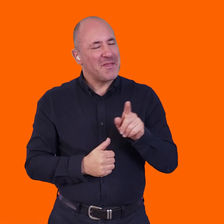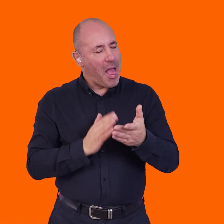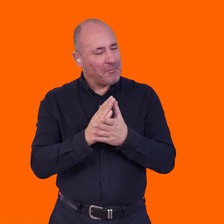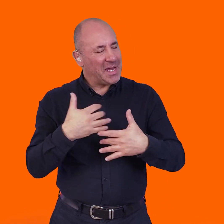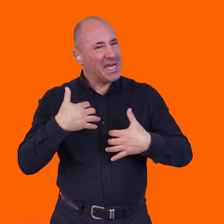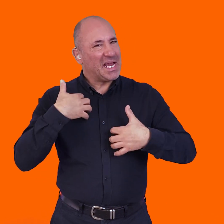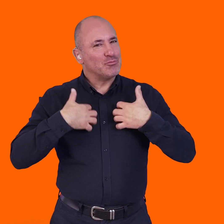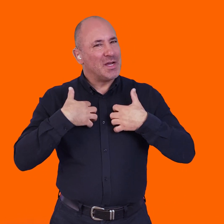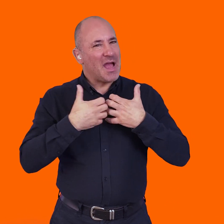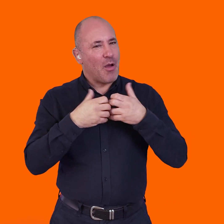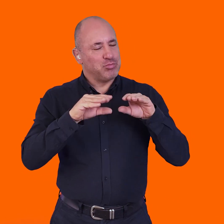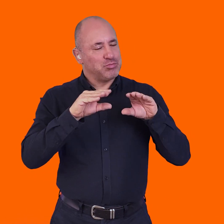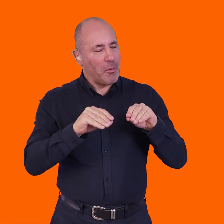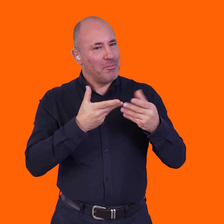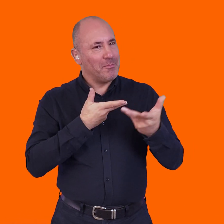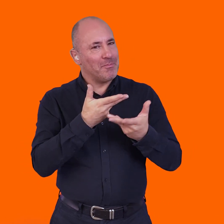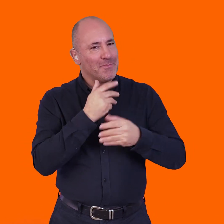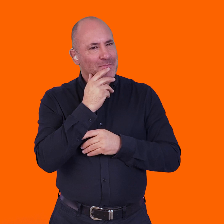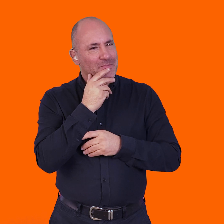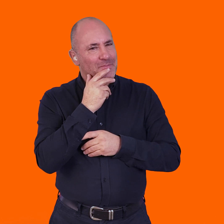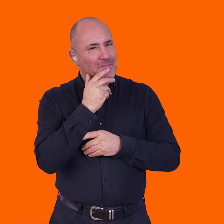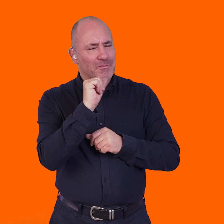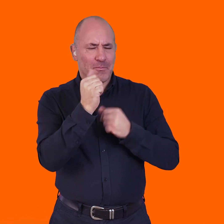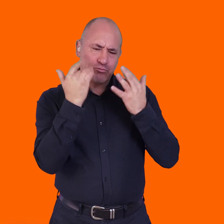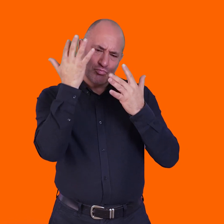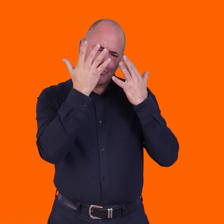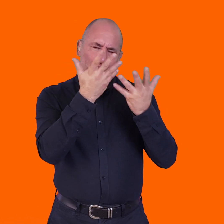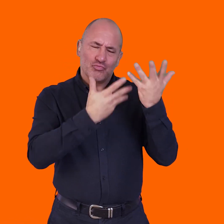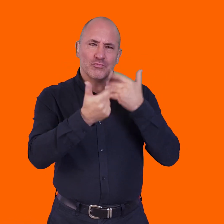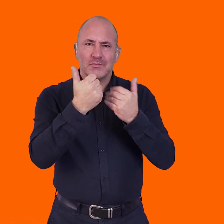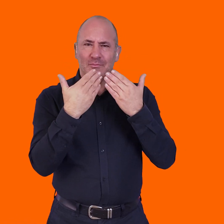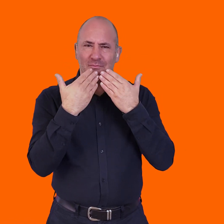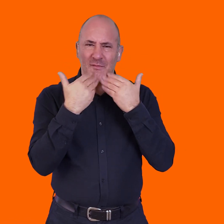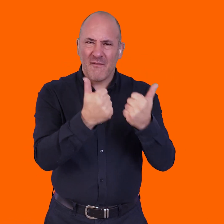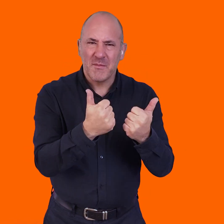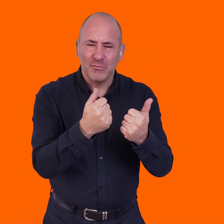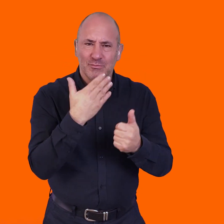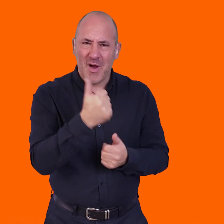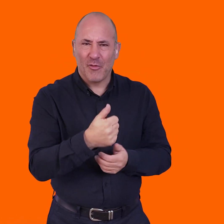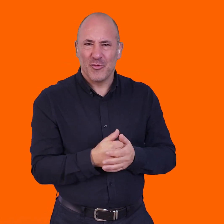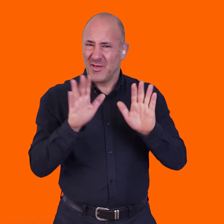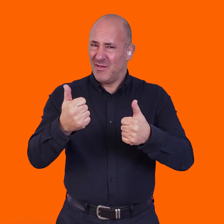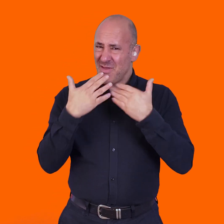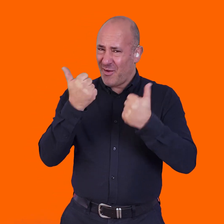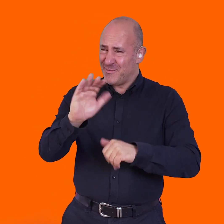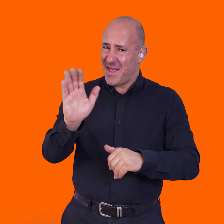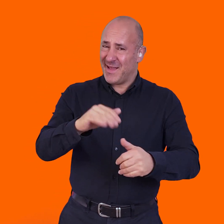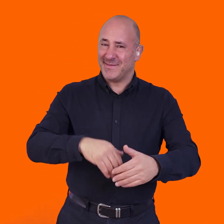That's a really interesting way to end, actually. Thank you, Robert, for your thoughts. Thank you. Thank you. Bye-bye.